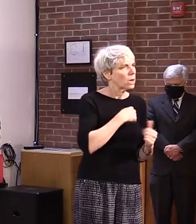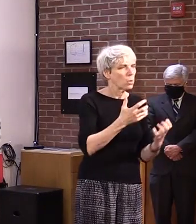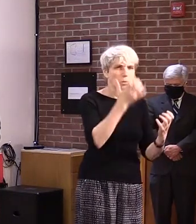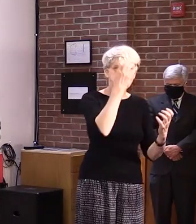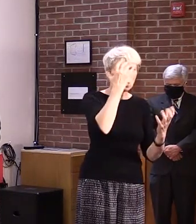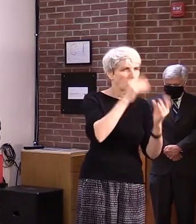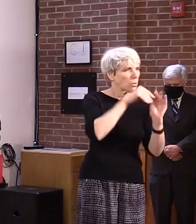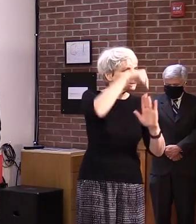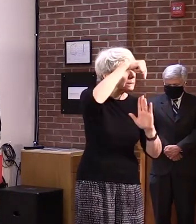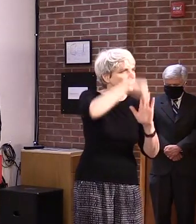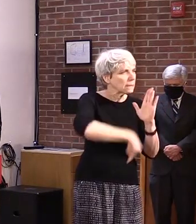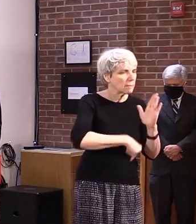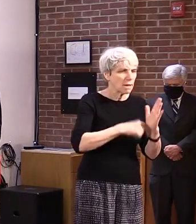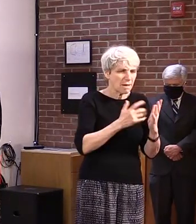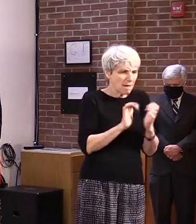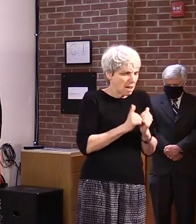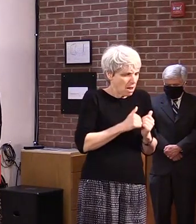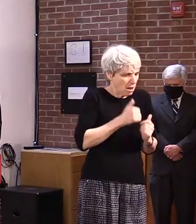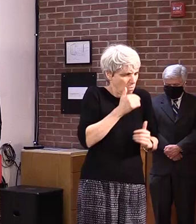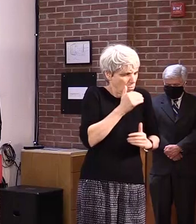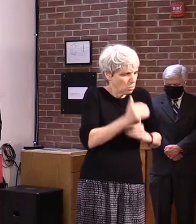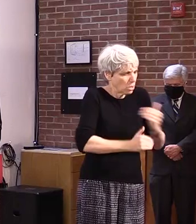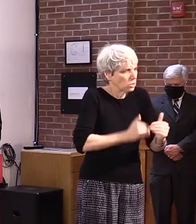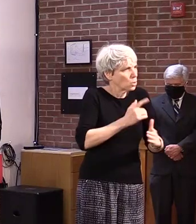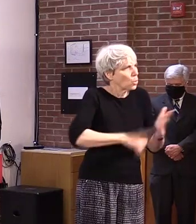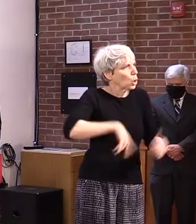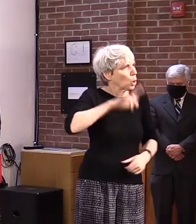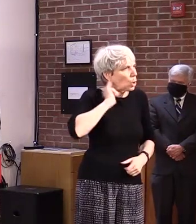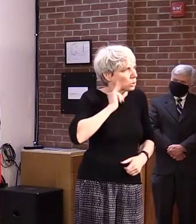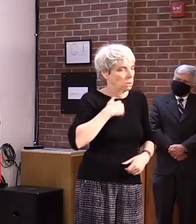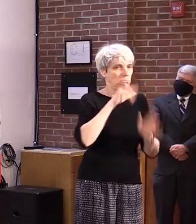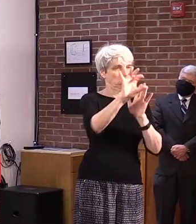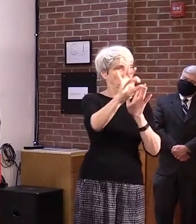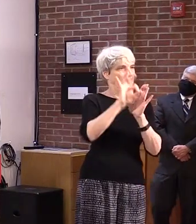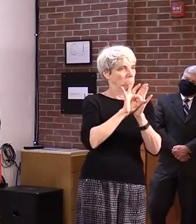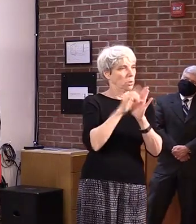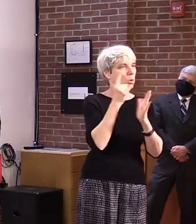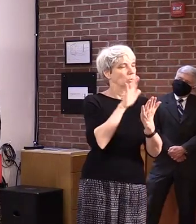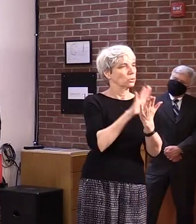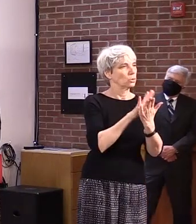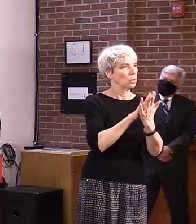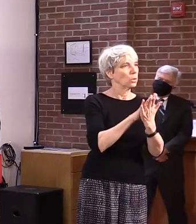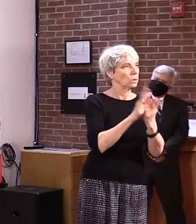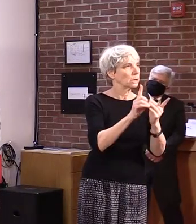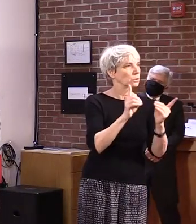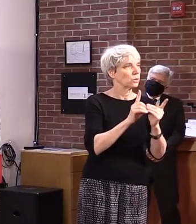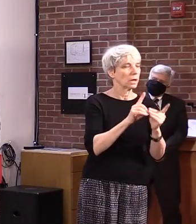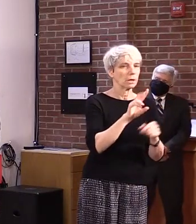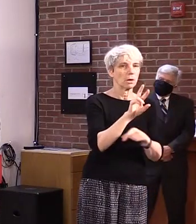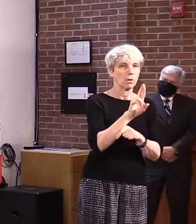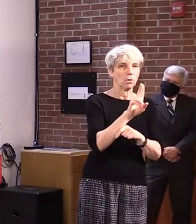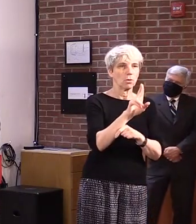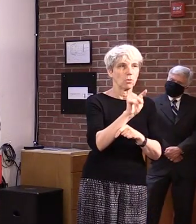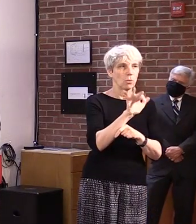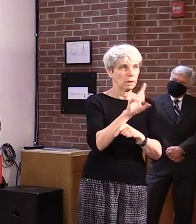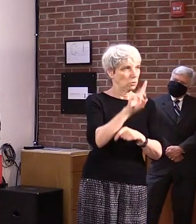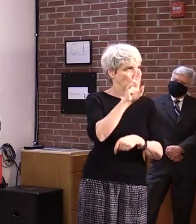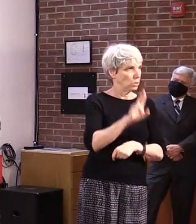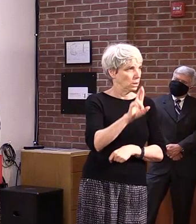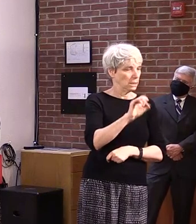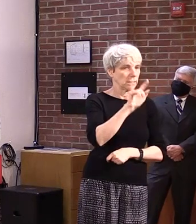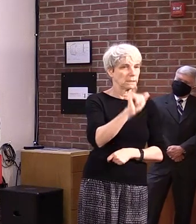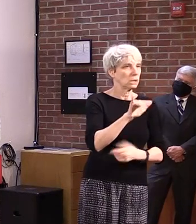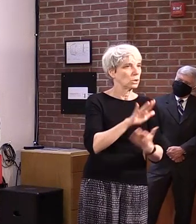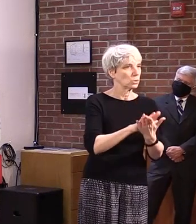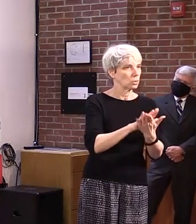I thought I would review the planning process of a district in some detail. In this case, the Rutland City School District. Rutland City